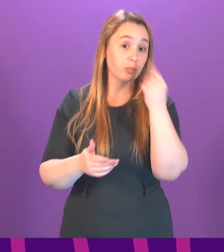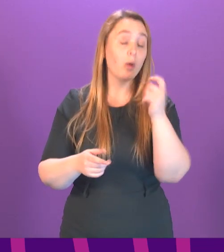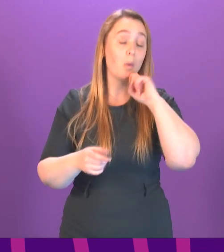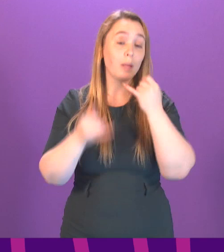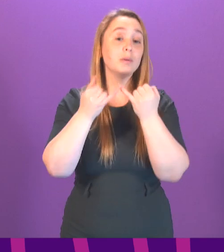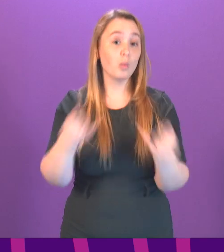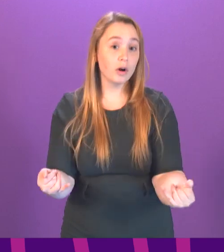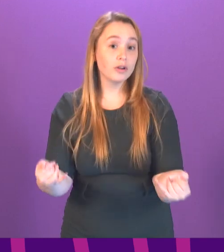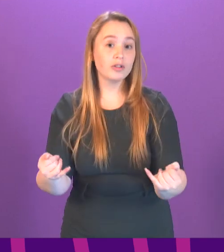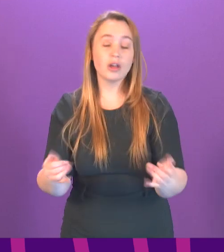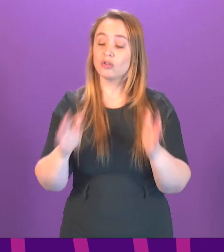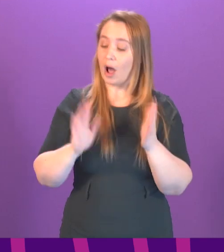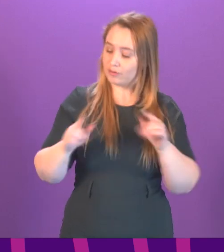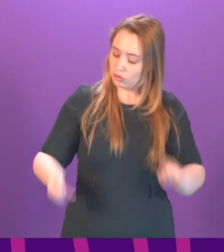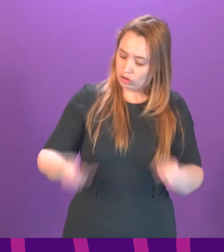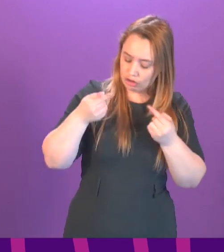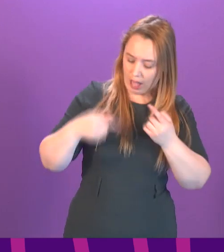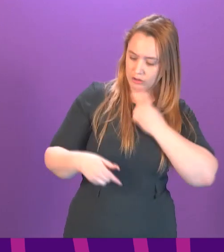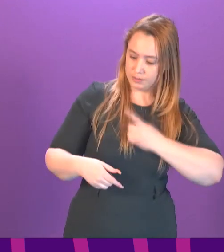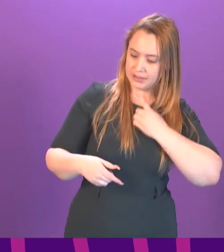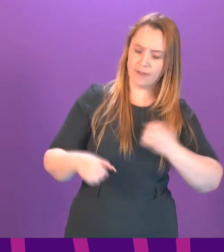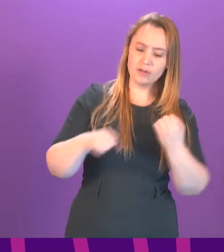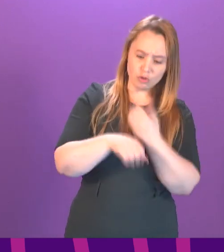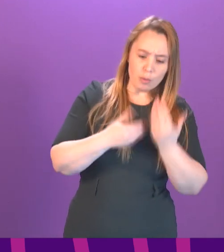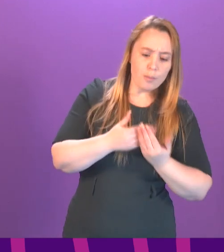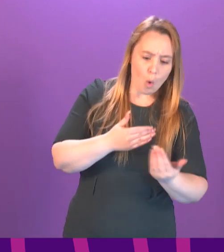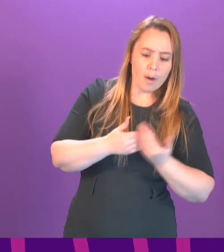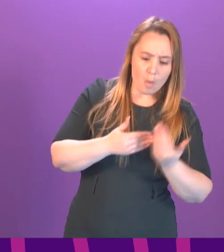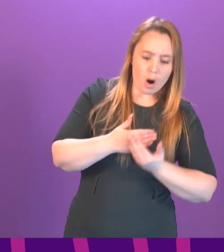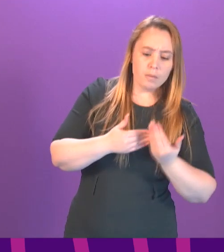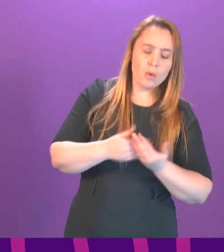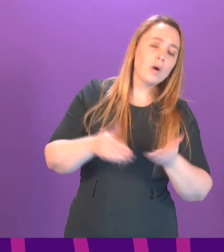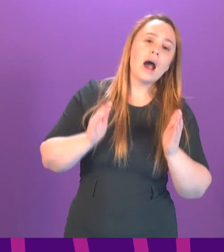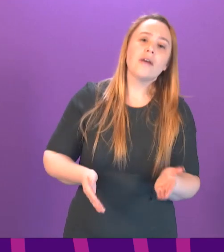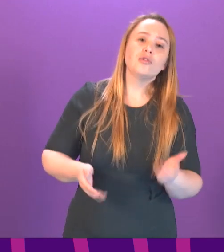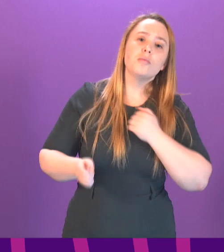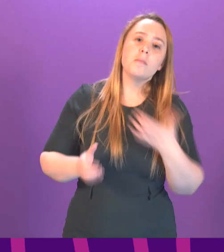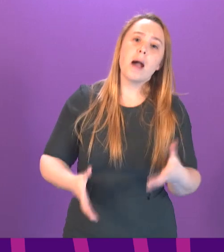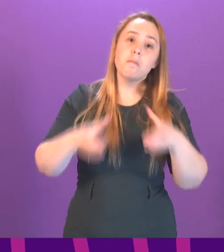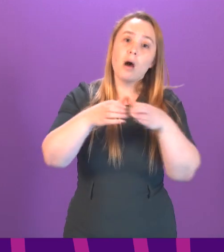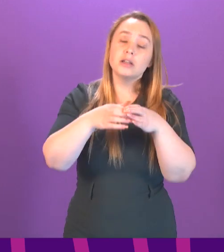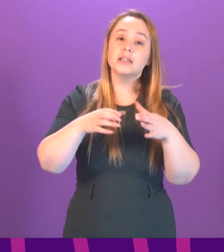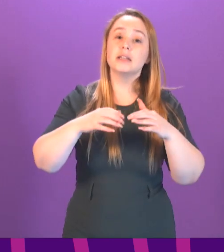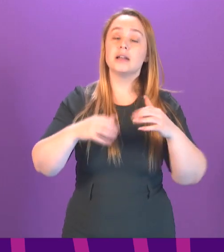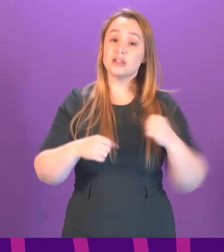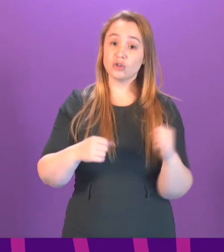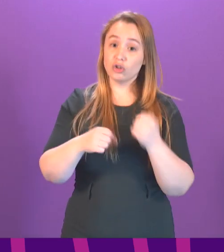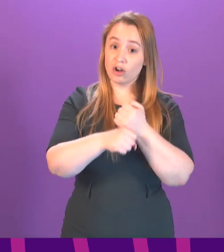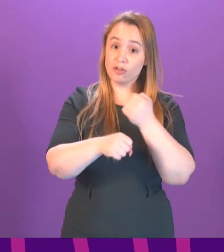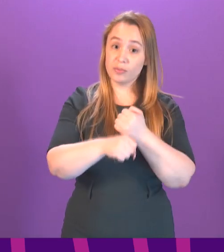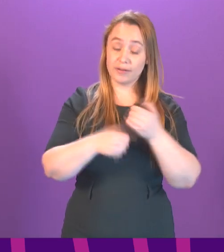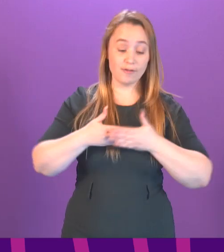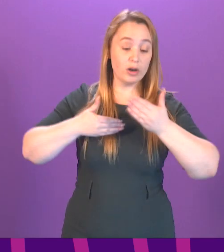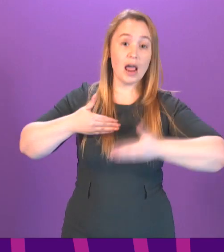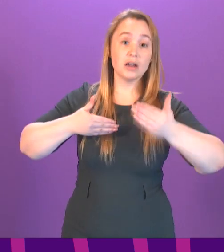that problem worse. So we've all got to challenge ourselves to do more. I know the Scottish Government and my party in terms of setting out plans for the next session of Parliament